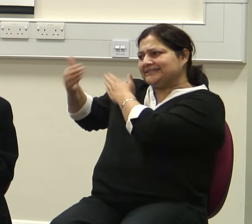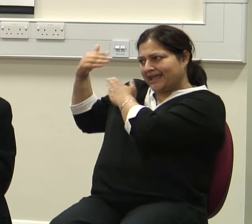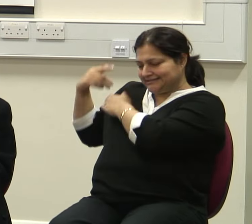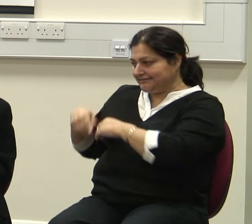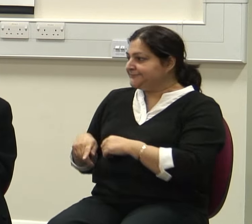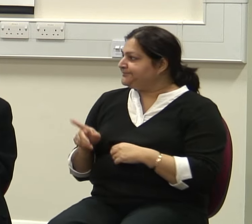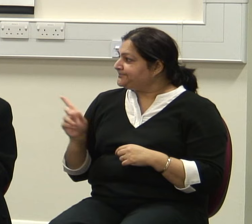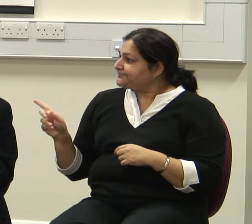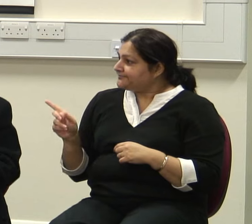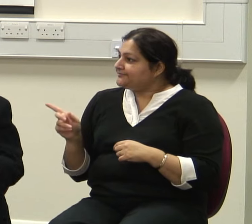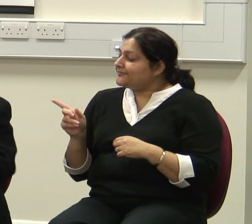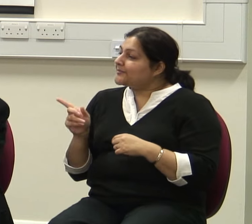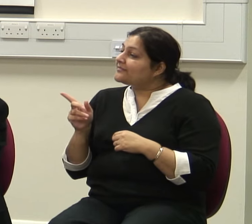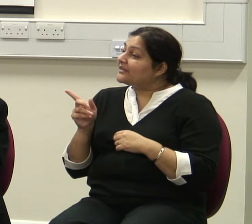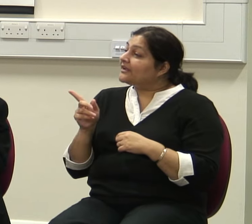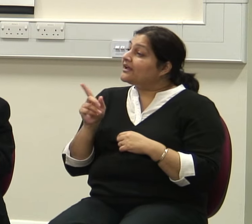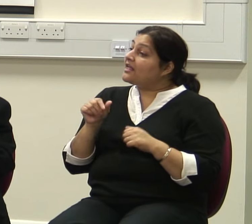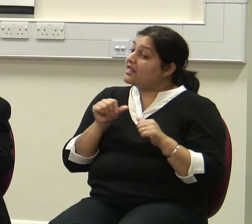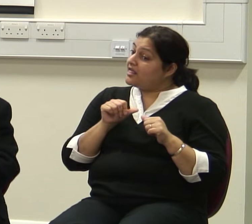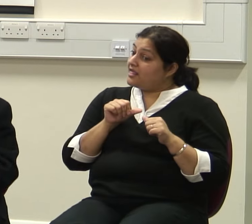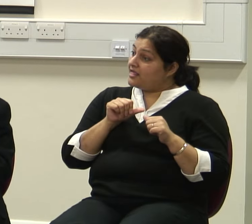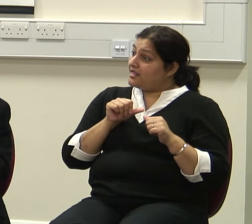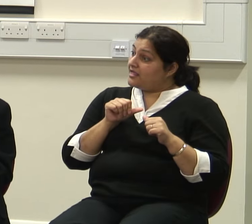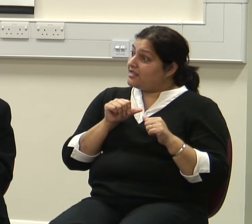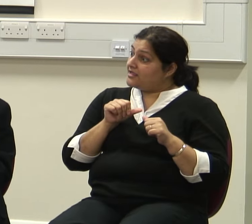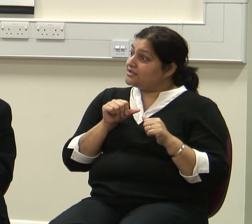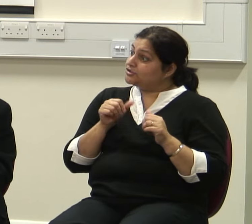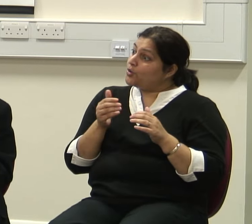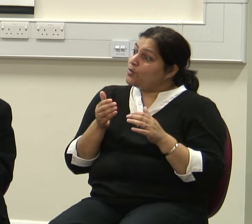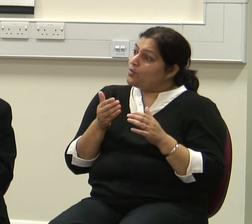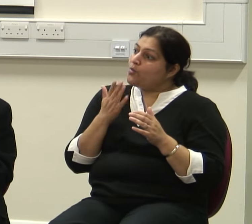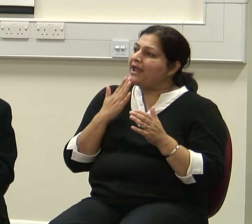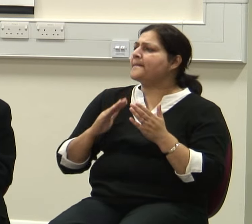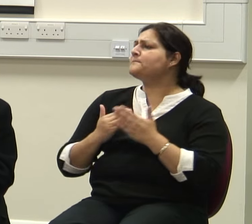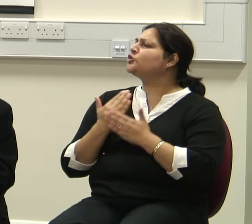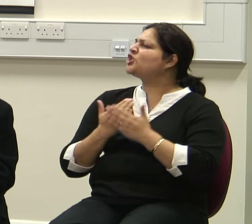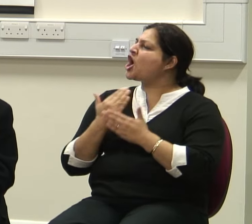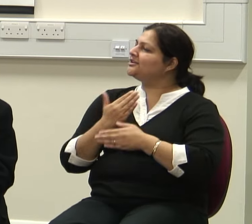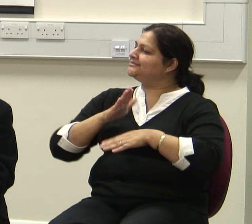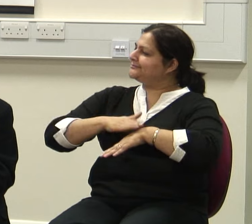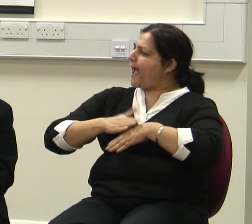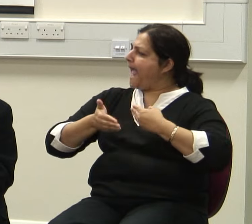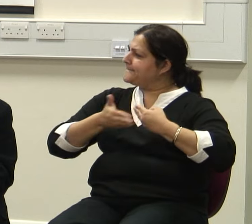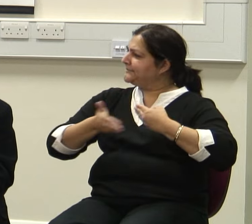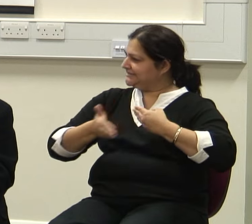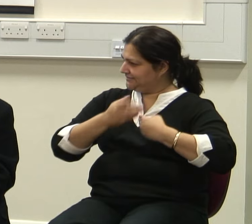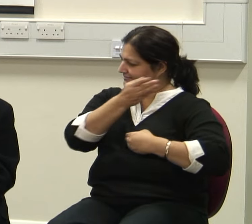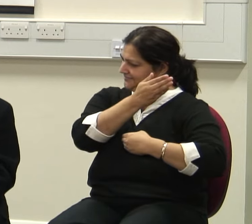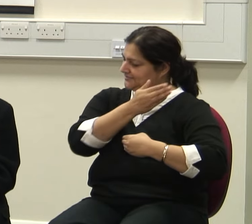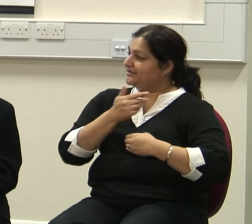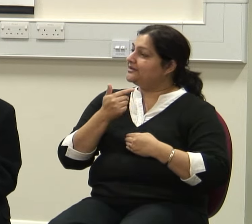Now there came a time following, at the beginning of modernity, when people especially in America decided